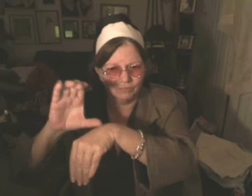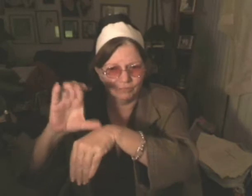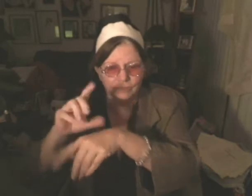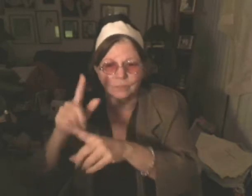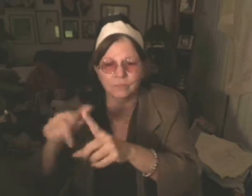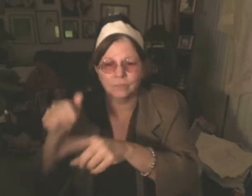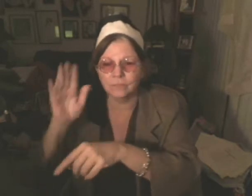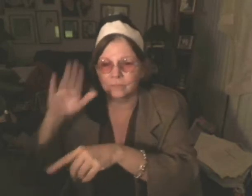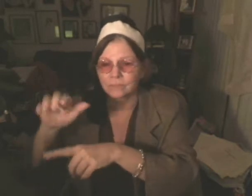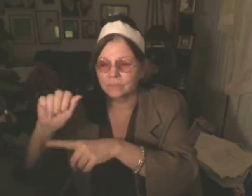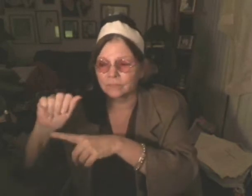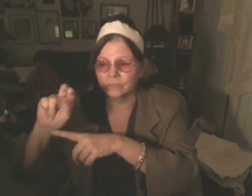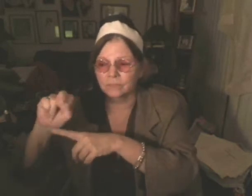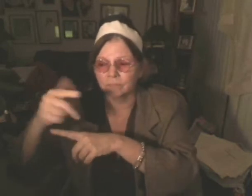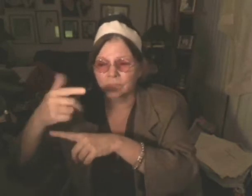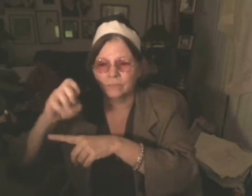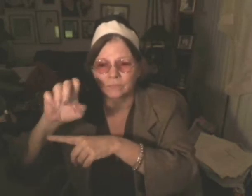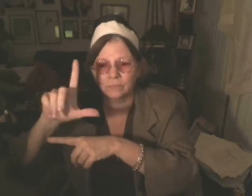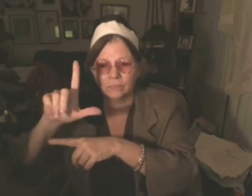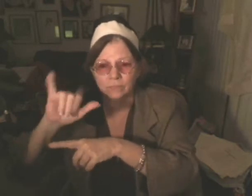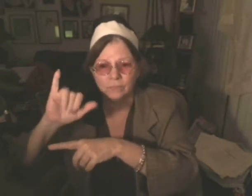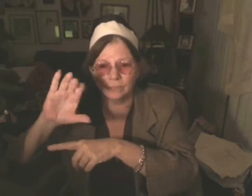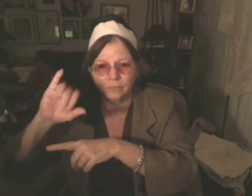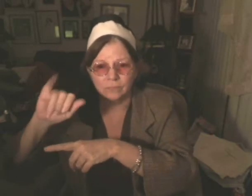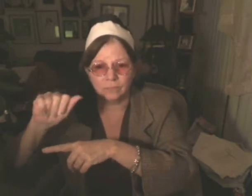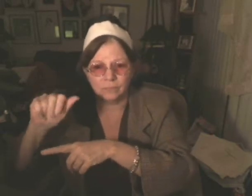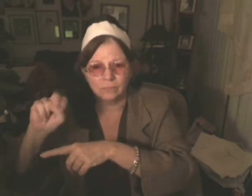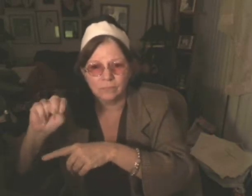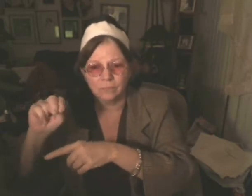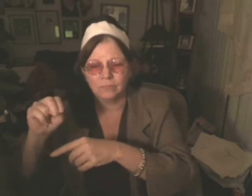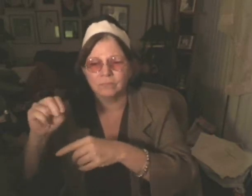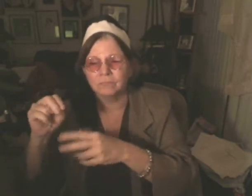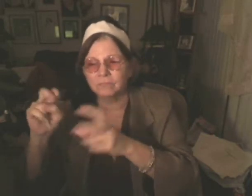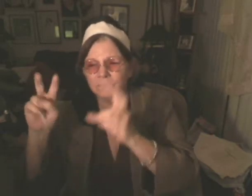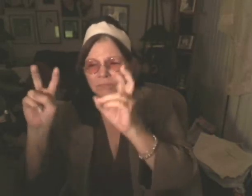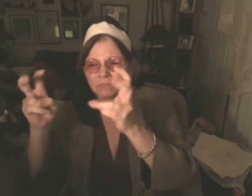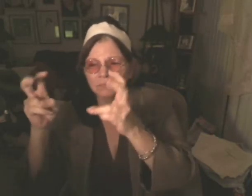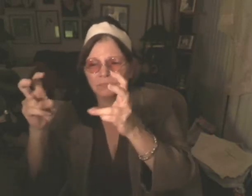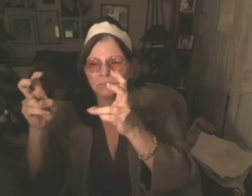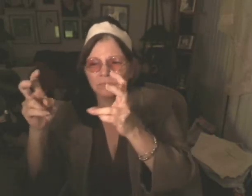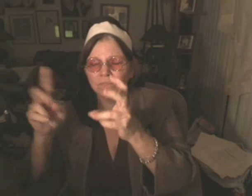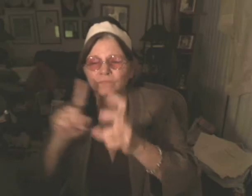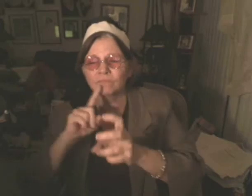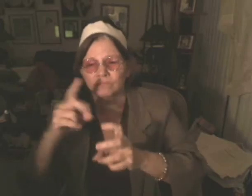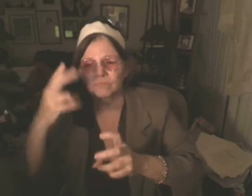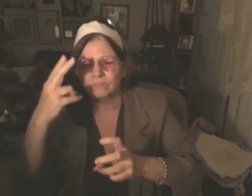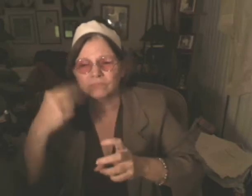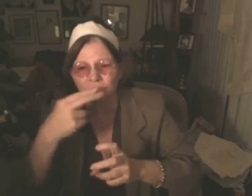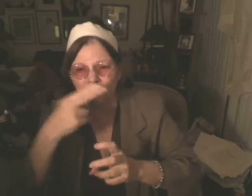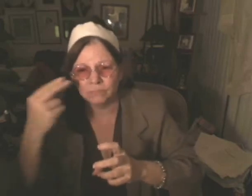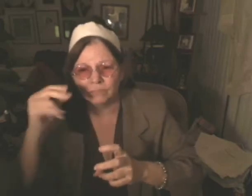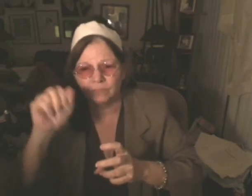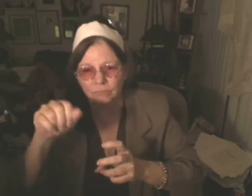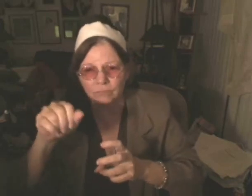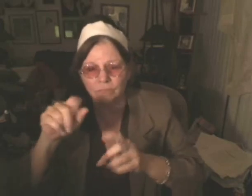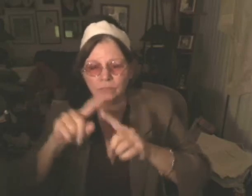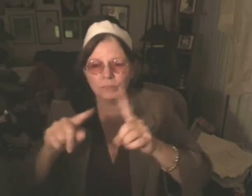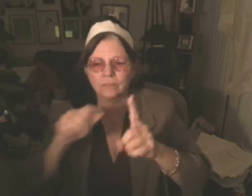most trusted, anti-fever, anti-inflammatory, and anti-pain medications in the world. From painkiller to lifesaver, Bayer